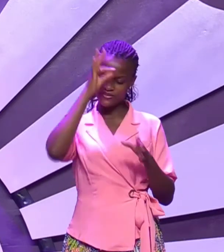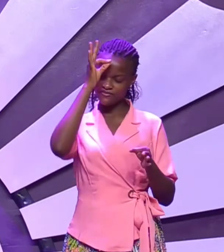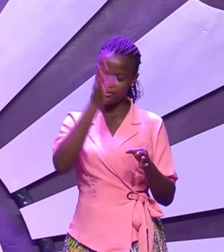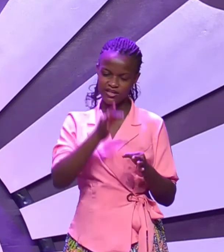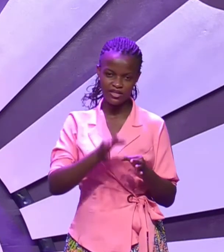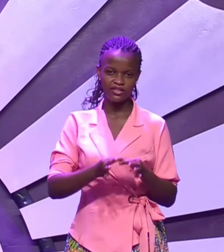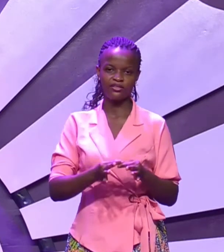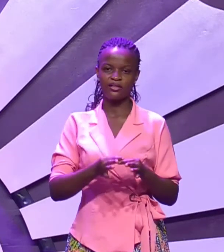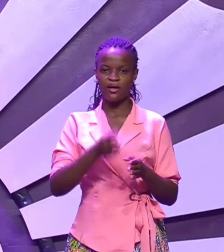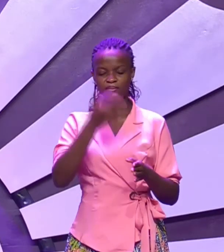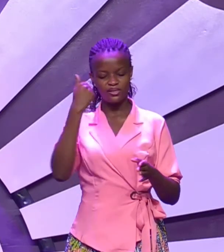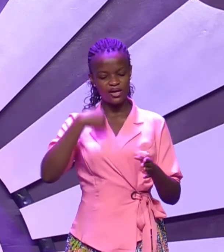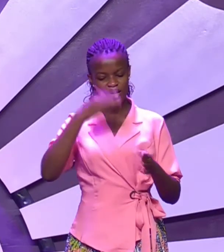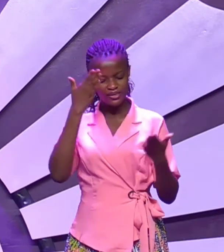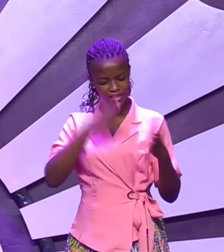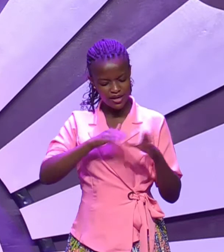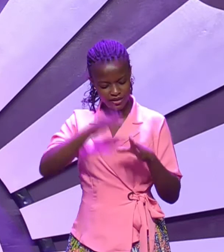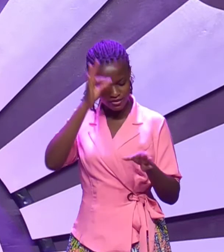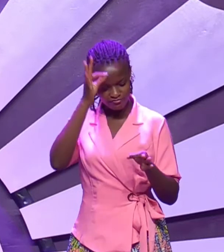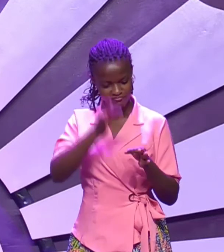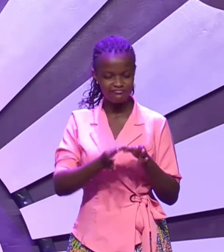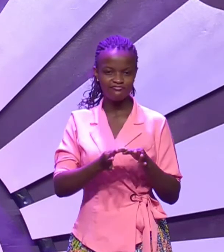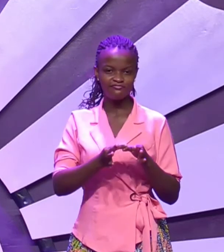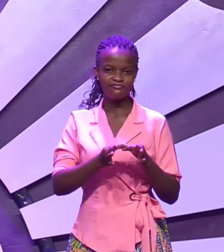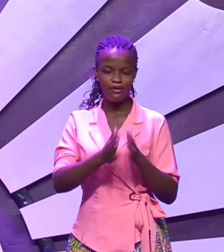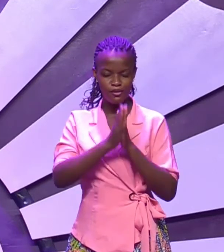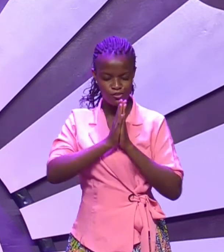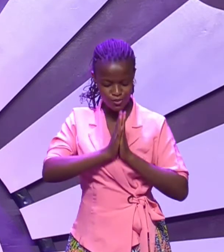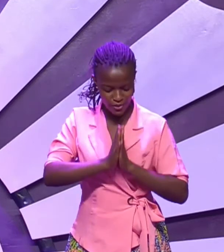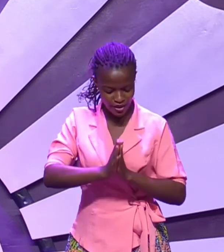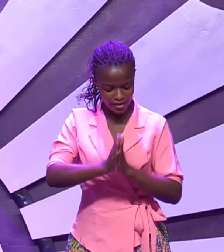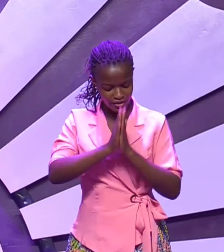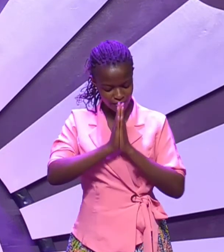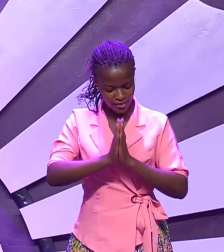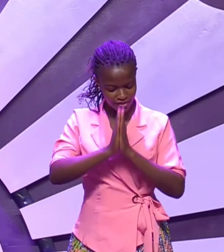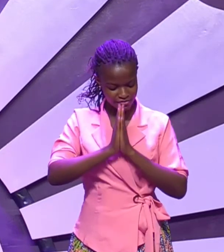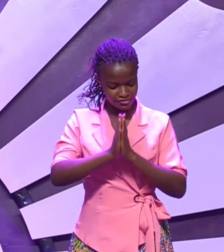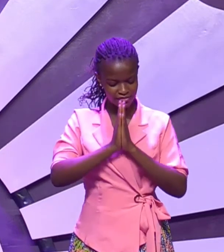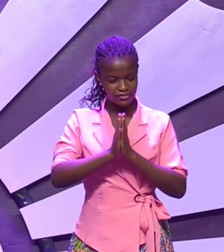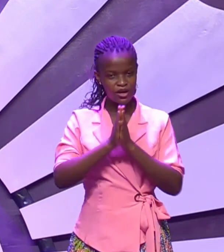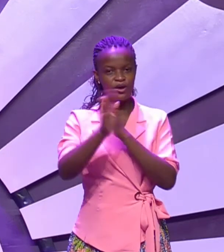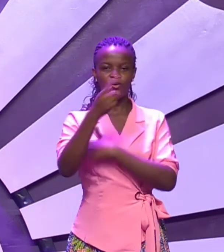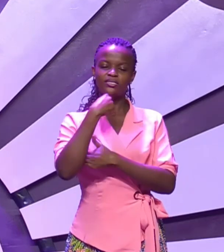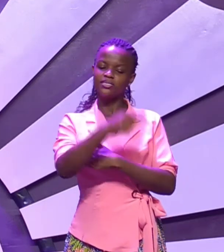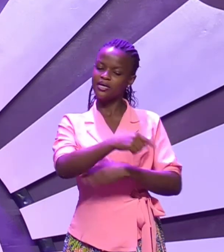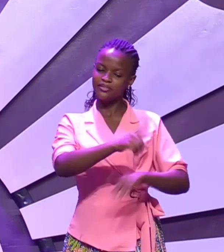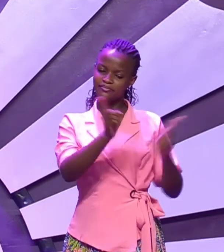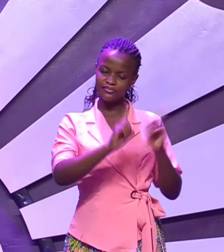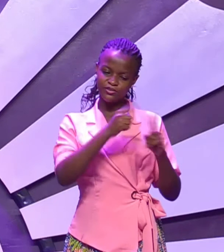let me die in faith I have prayed and prayed God has said no to my healing